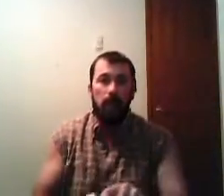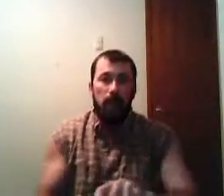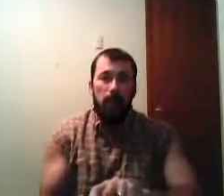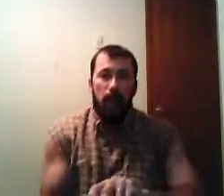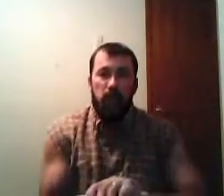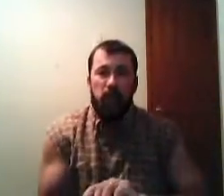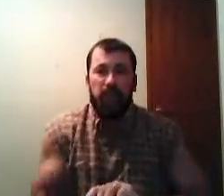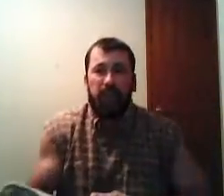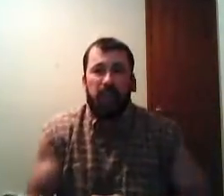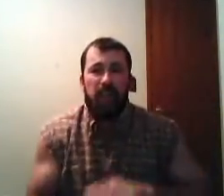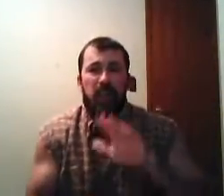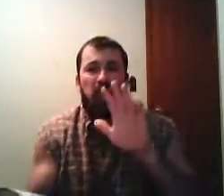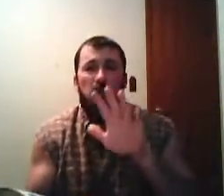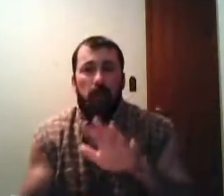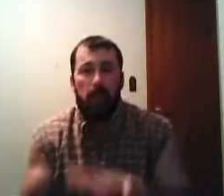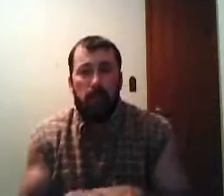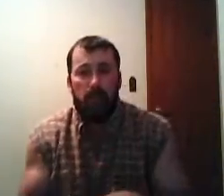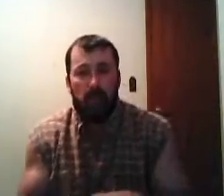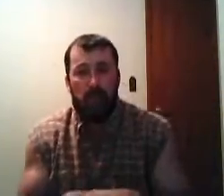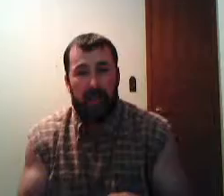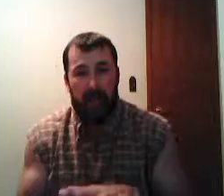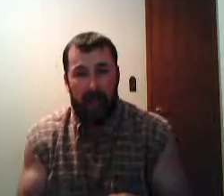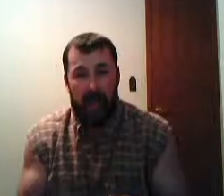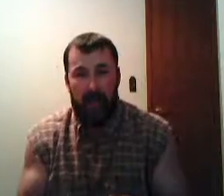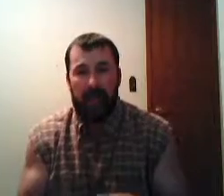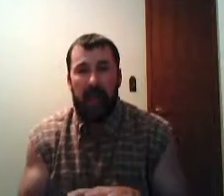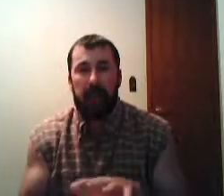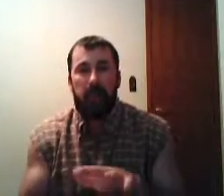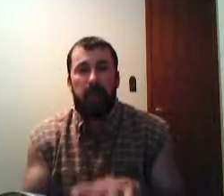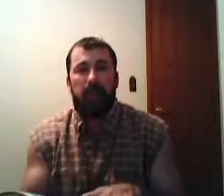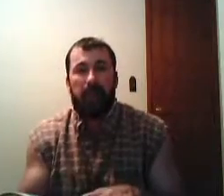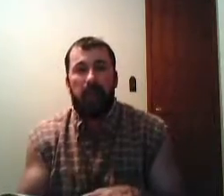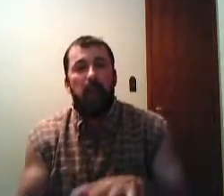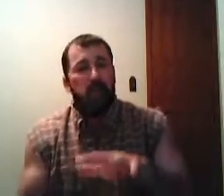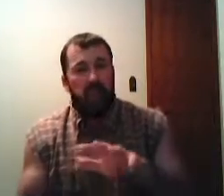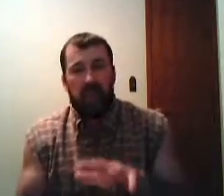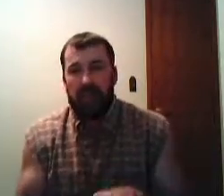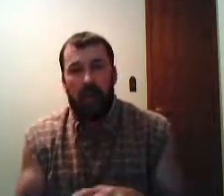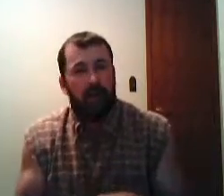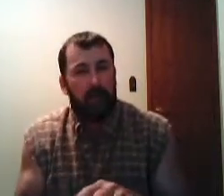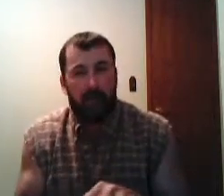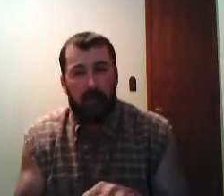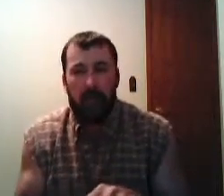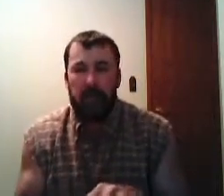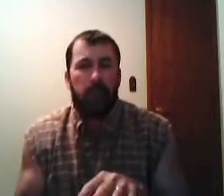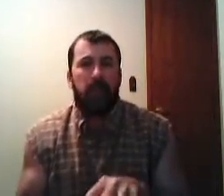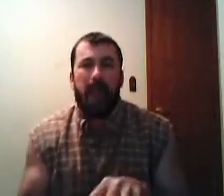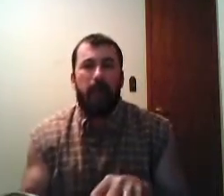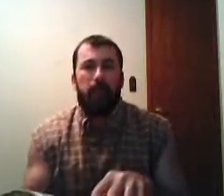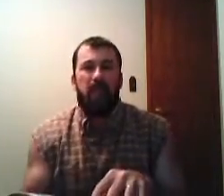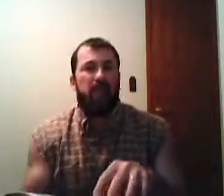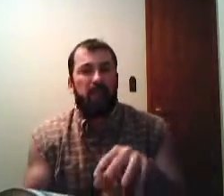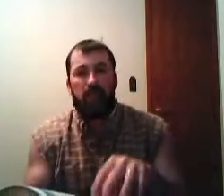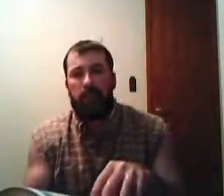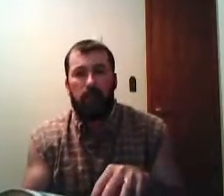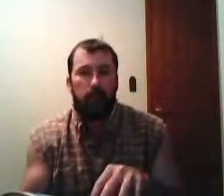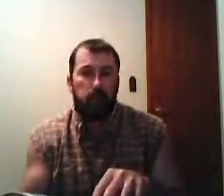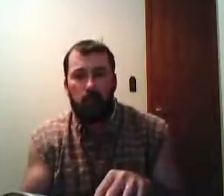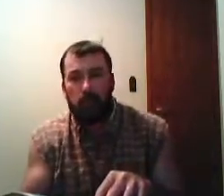and Jesus said he come that we could have life and have it abundantly Jesus also told his own disciples he said suffer the little children to